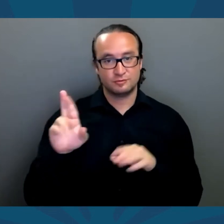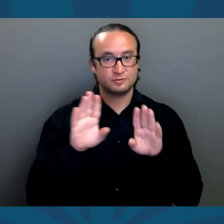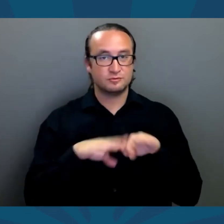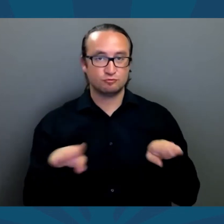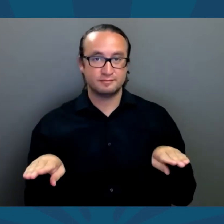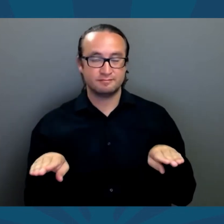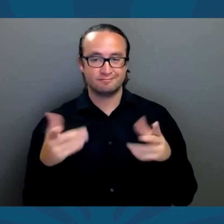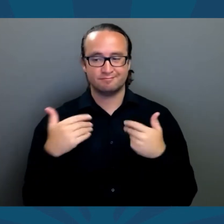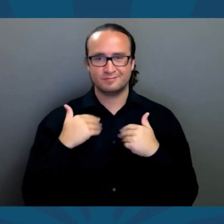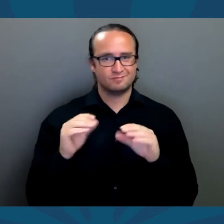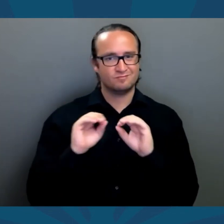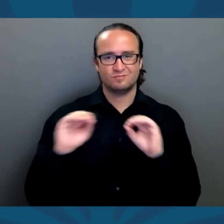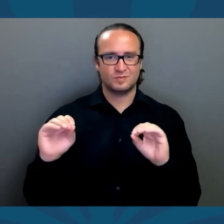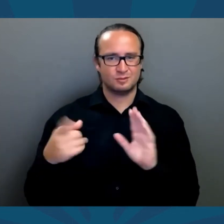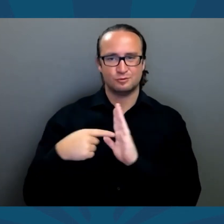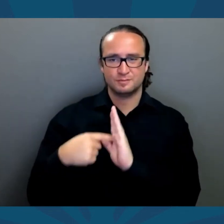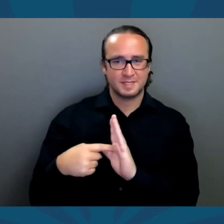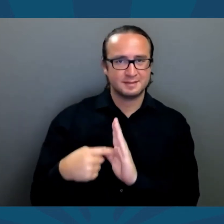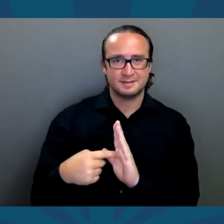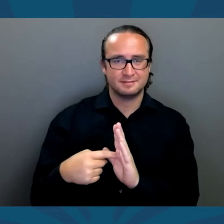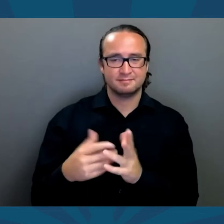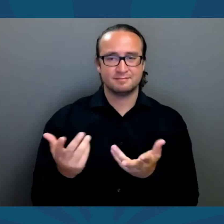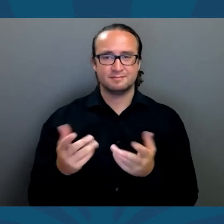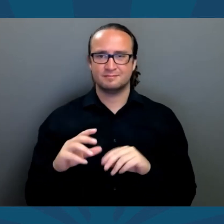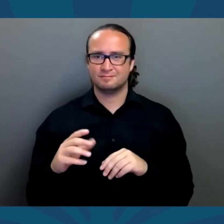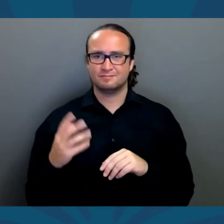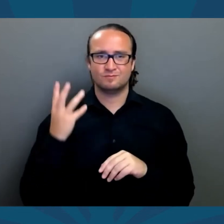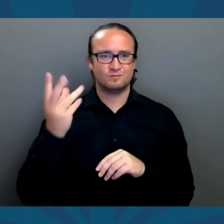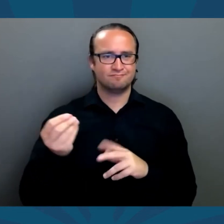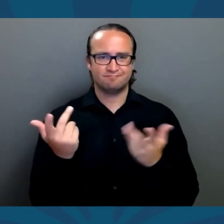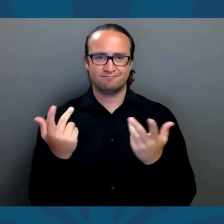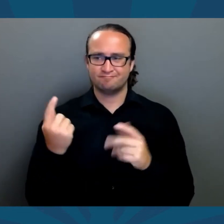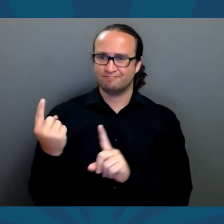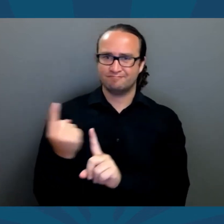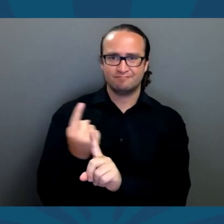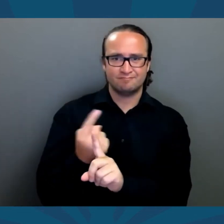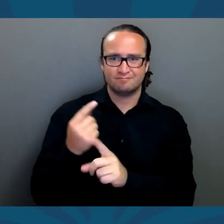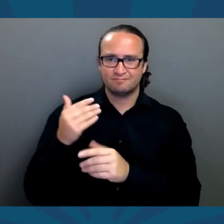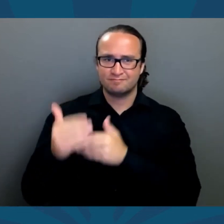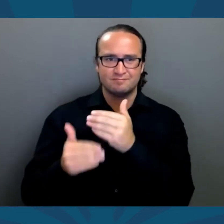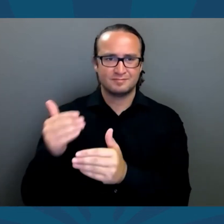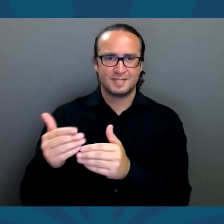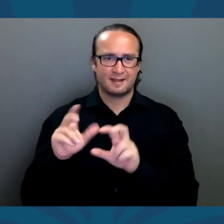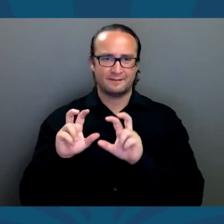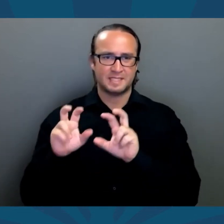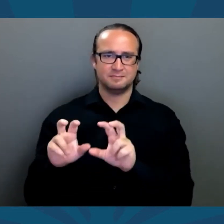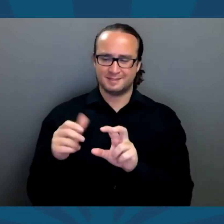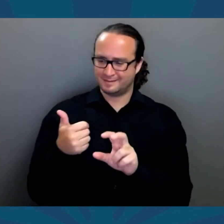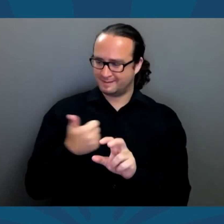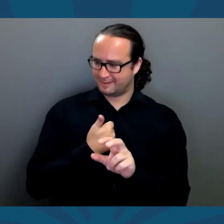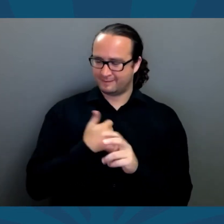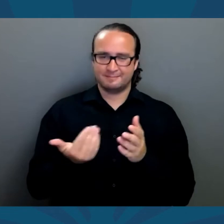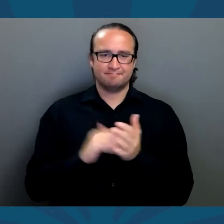Foster children who lack representation and go missing with no one invested